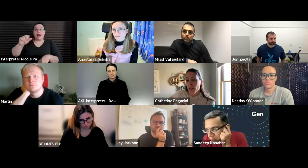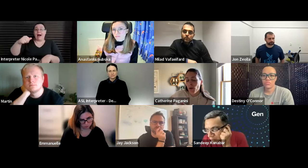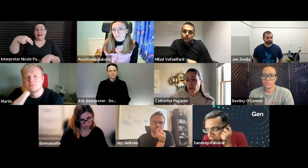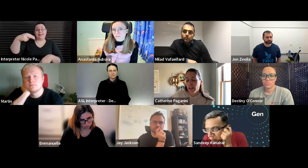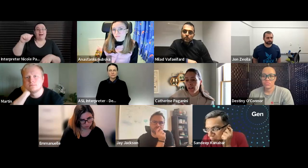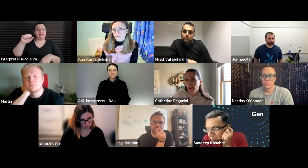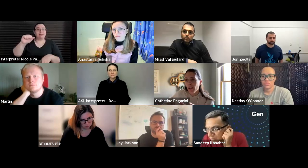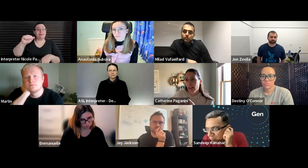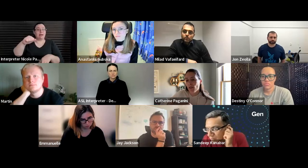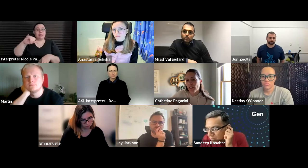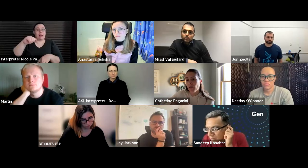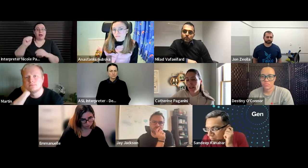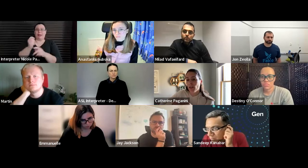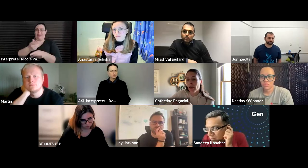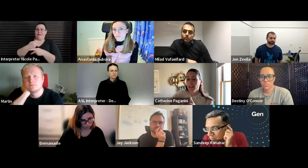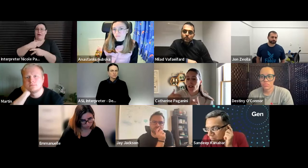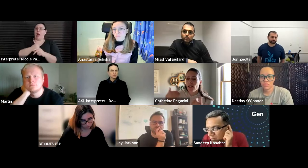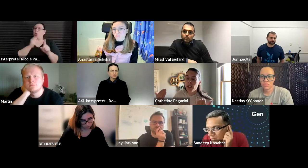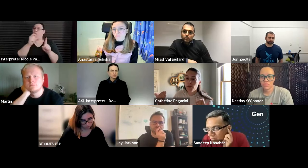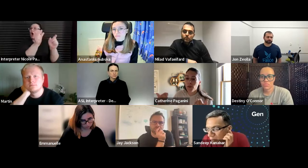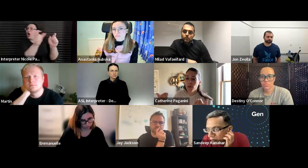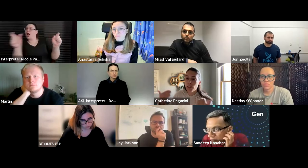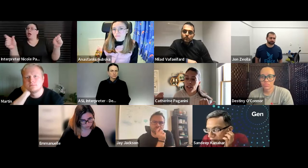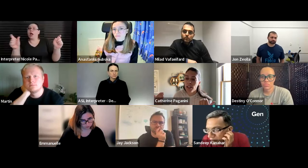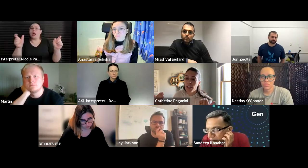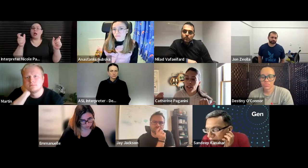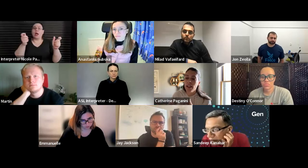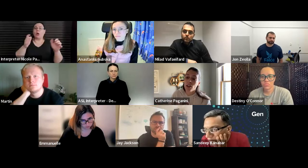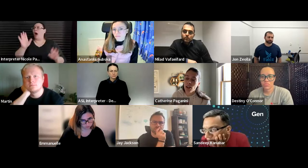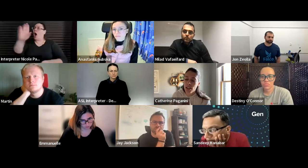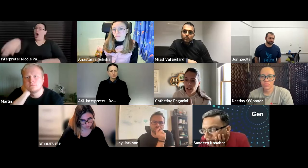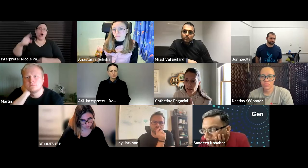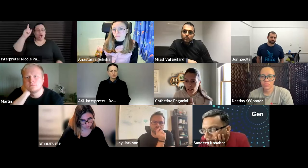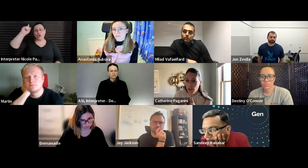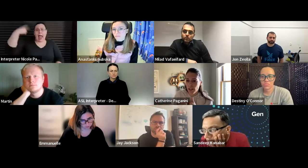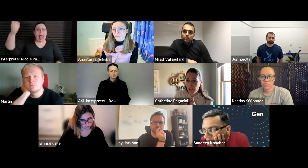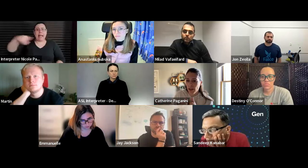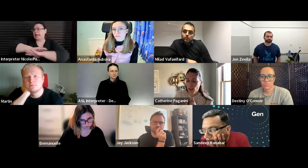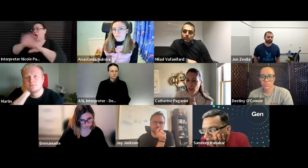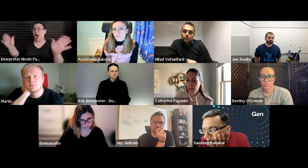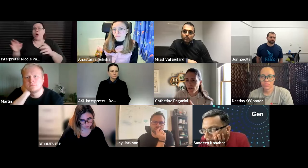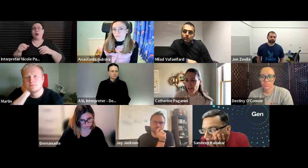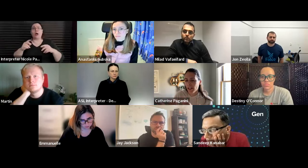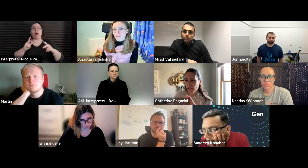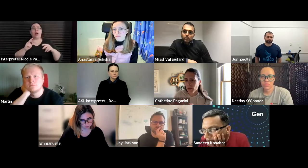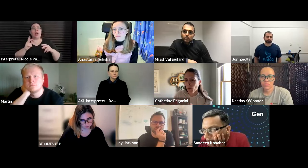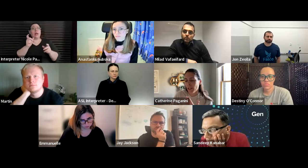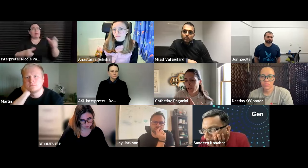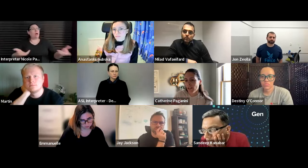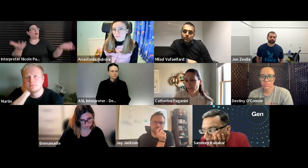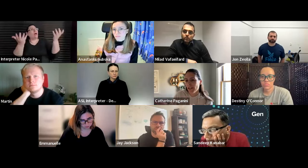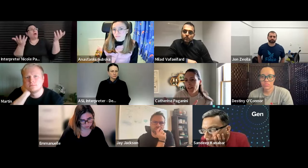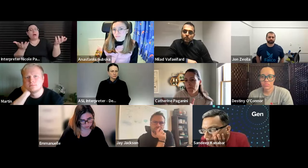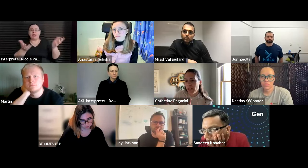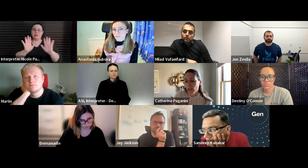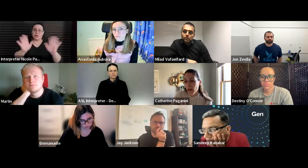how we frame things because we don't it to sound like okay this is unreasonable and crazy and then they are not taking us seriously right so we have to